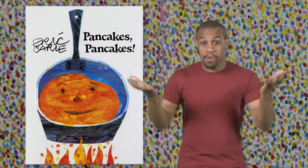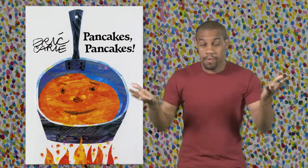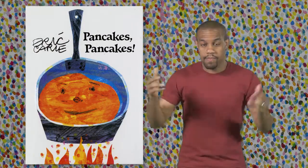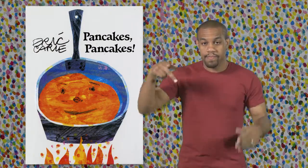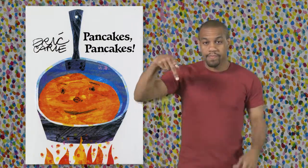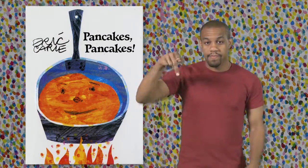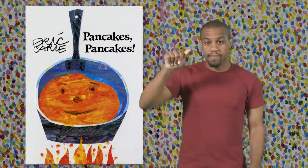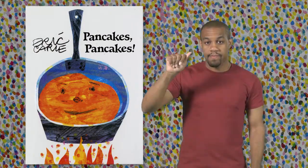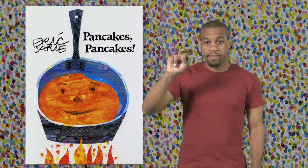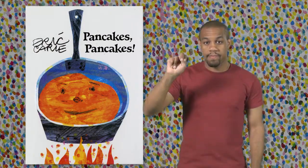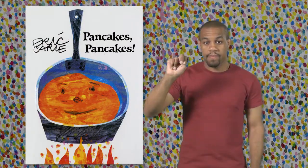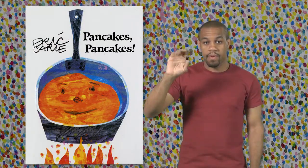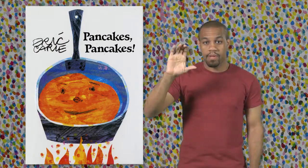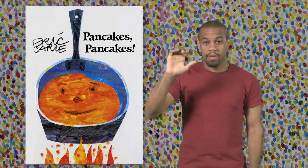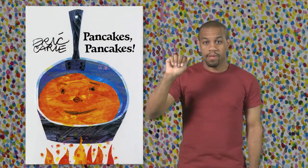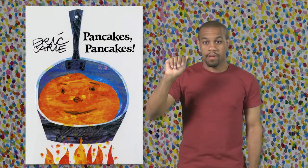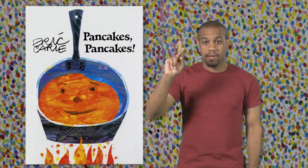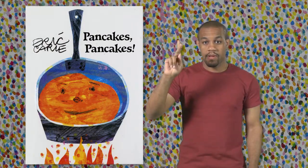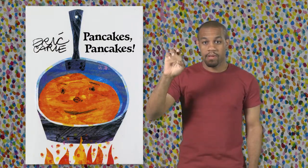Pancakes, Pancakes